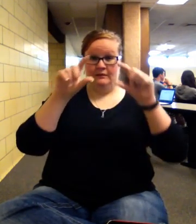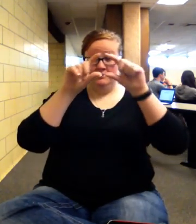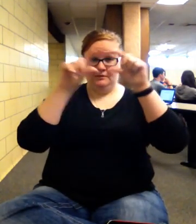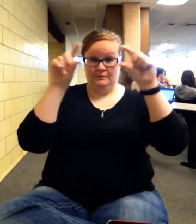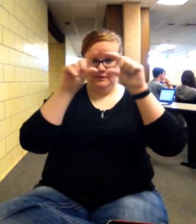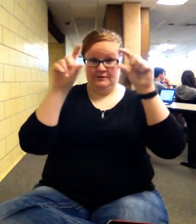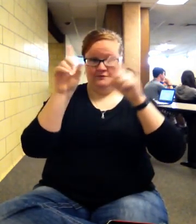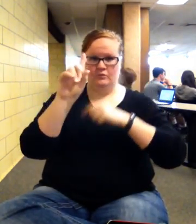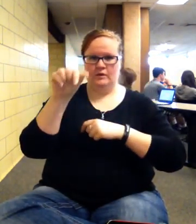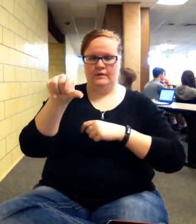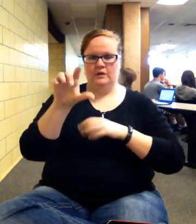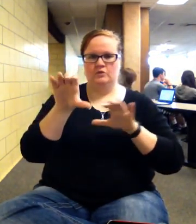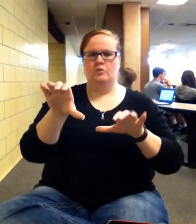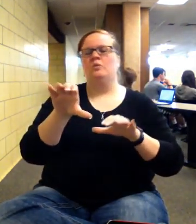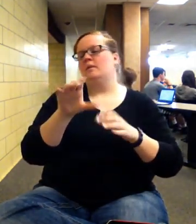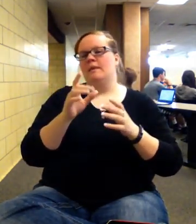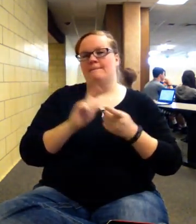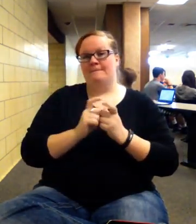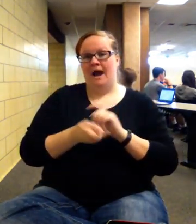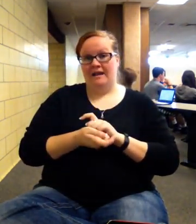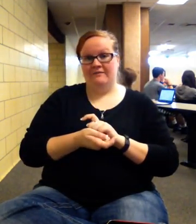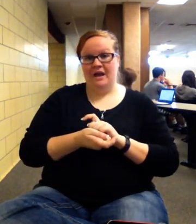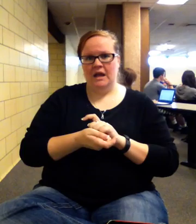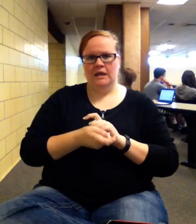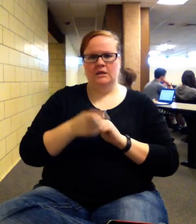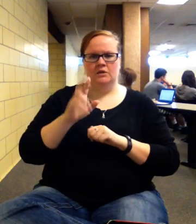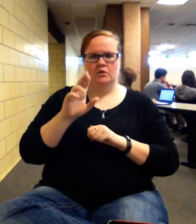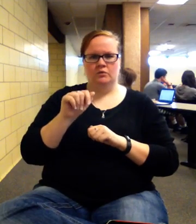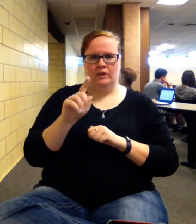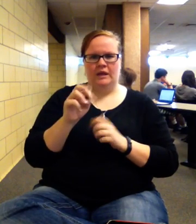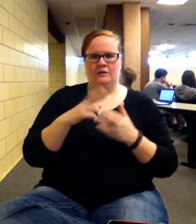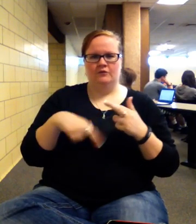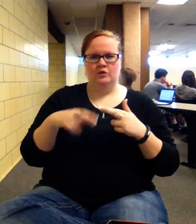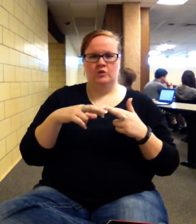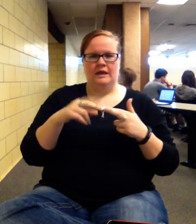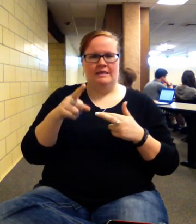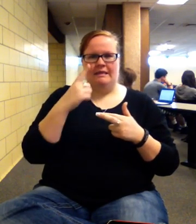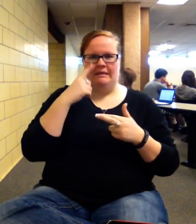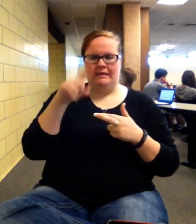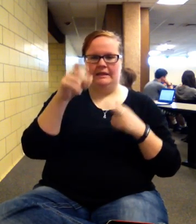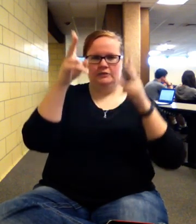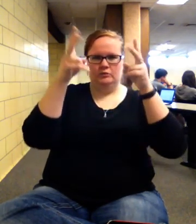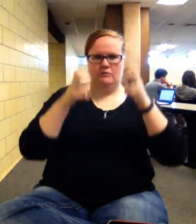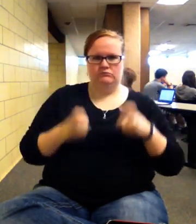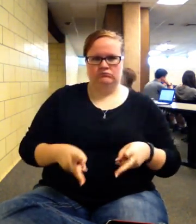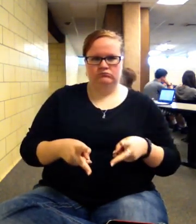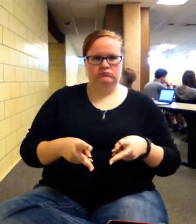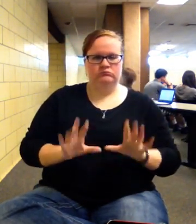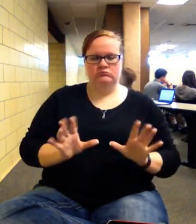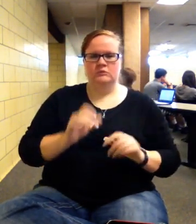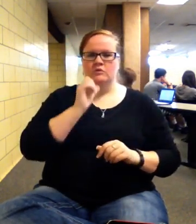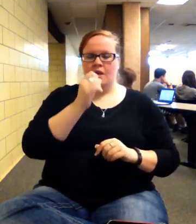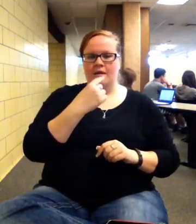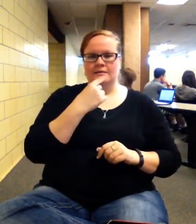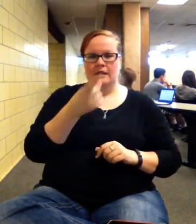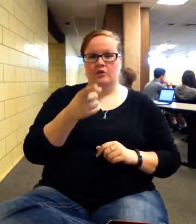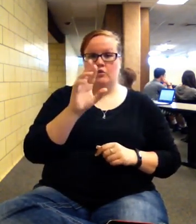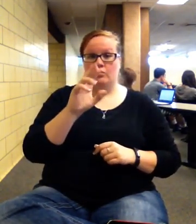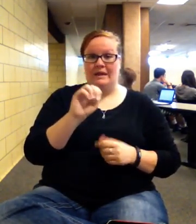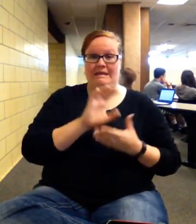modified internal rate of return. And for some reason, they think that they need to grab that. You're not saying that you're reinvesting at this